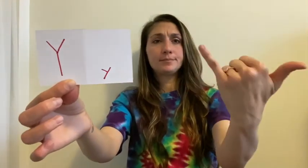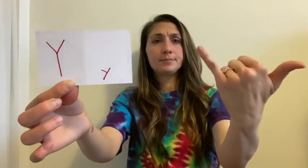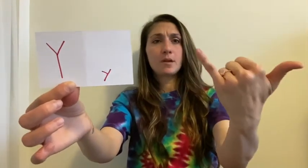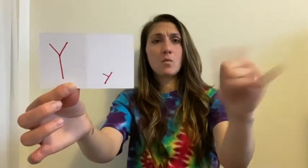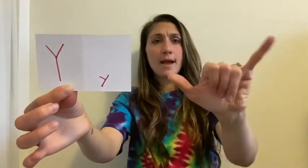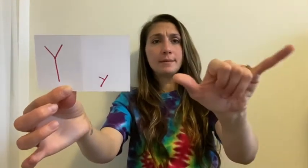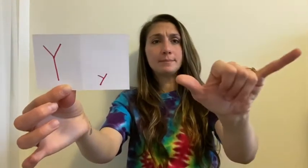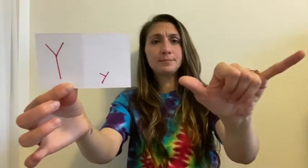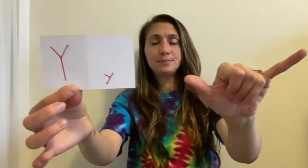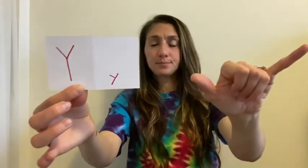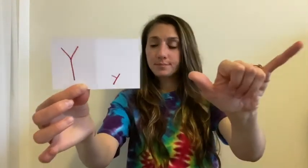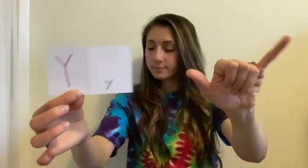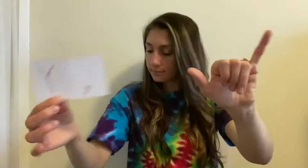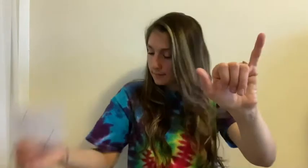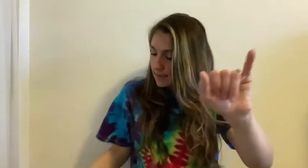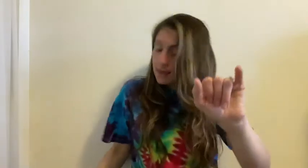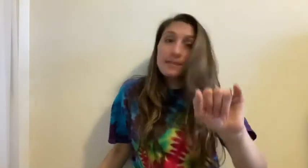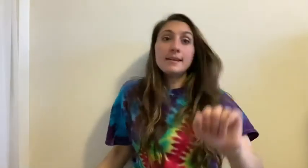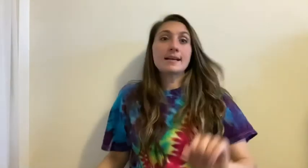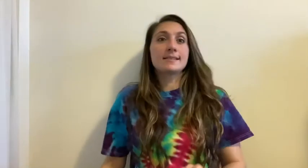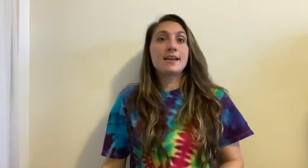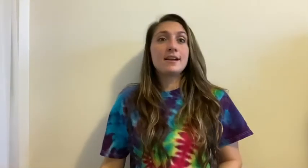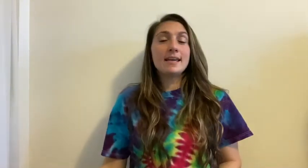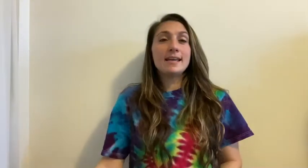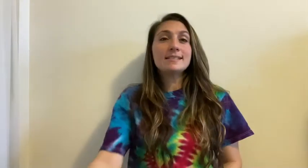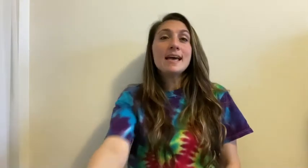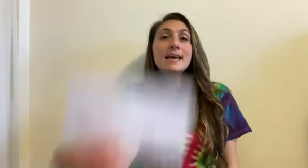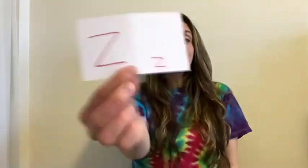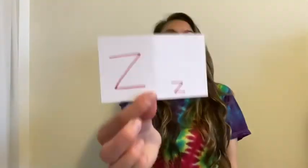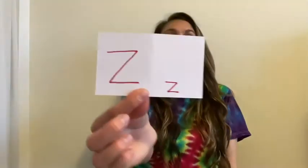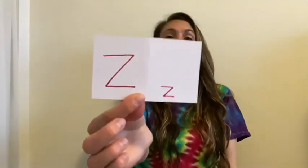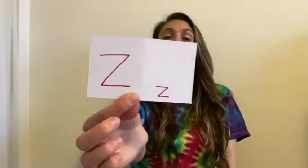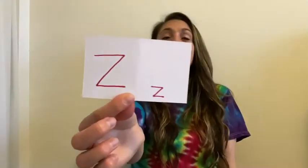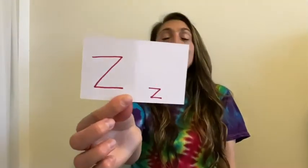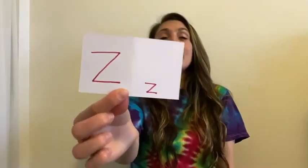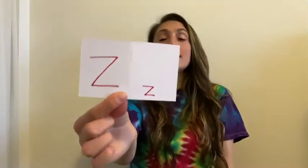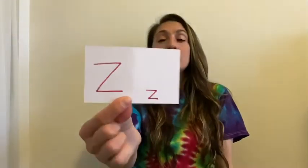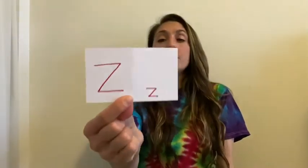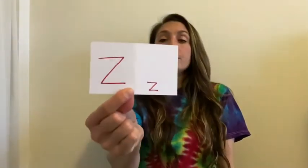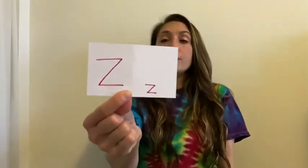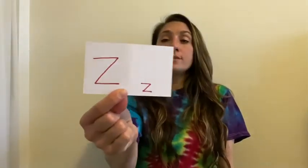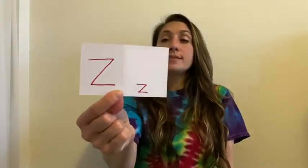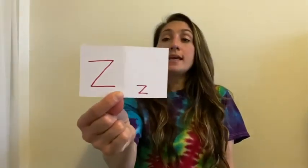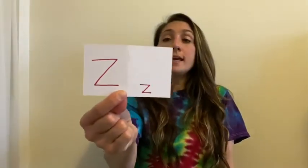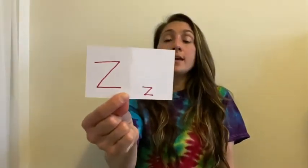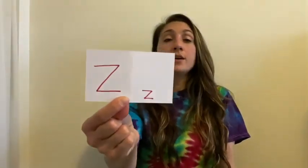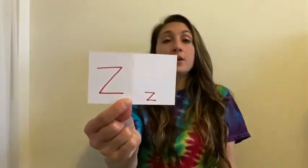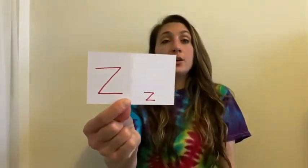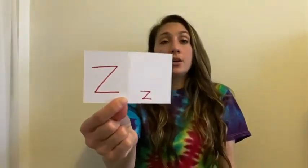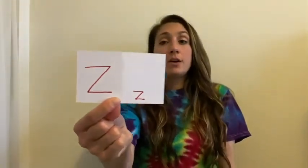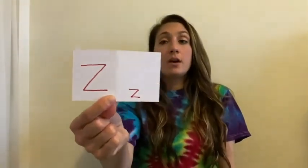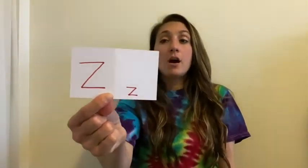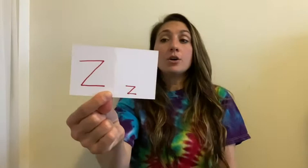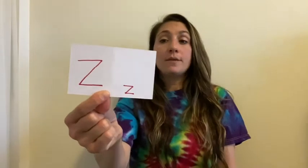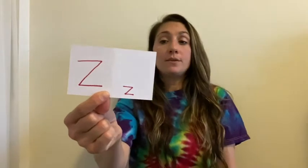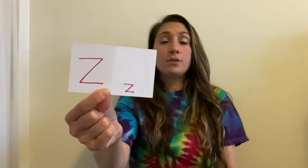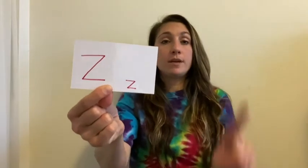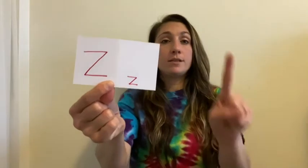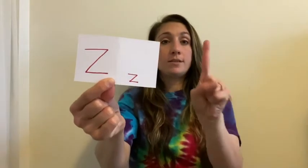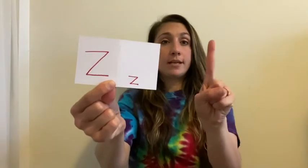Y. The next letter is Z. So Z, all you have to do is you take your